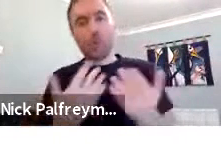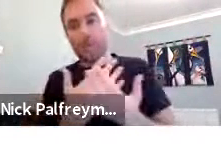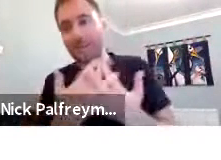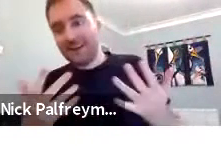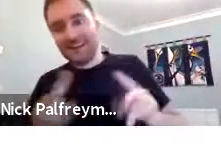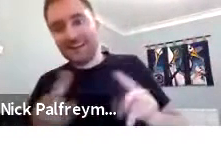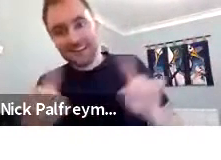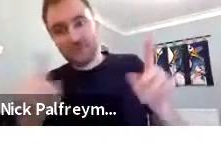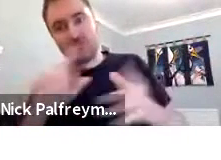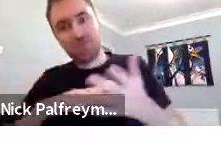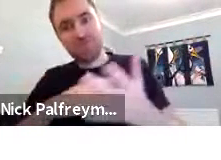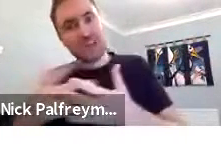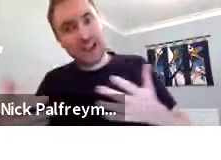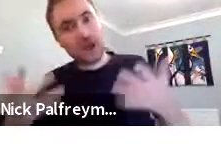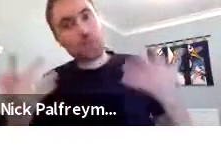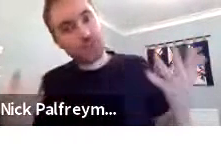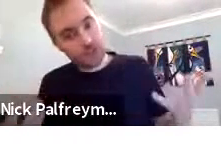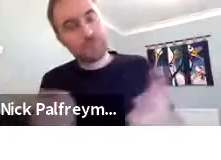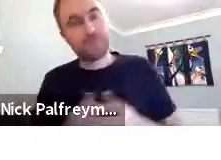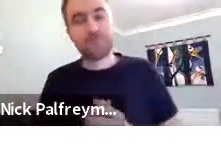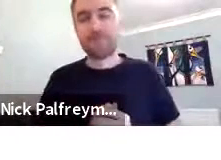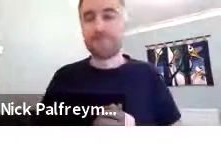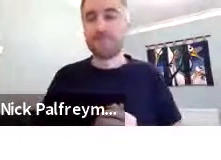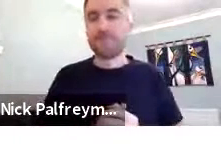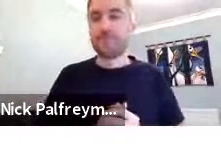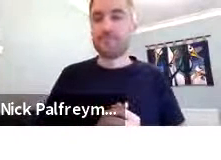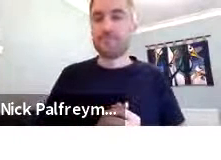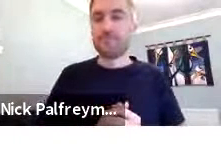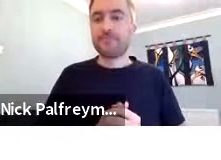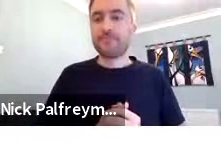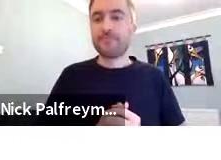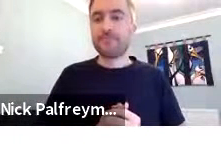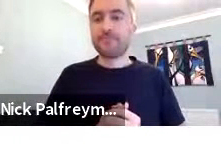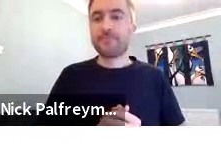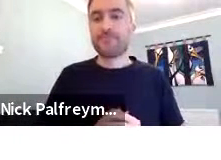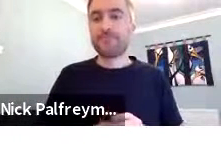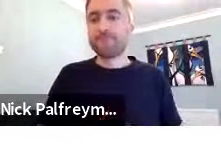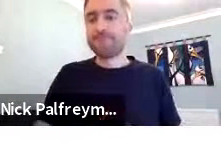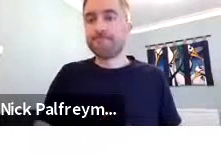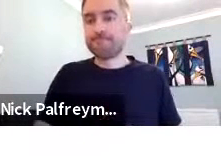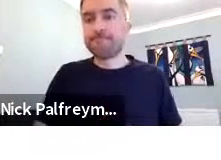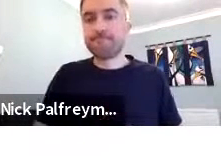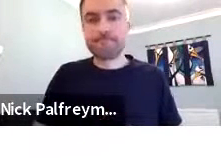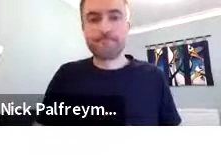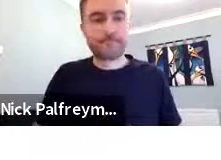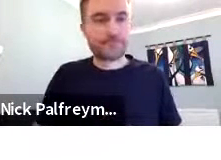was it one sign language? Were there many different sign languages at that time?